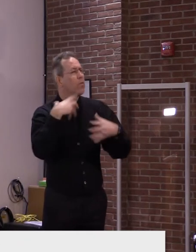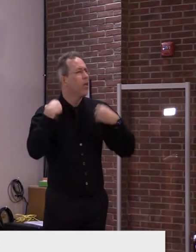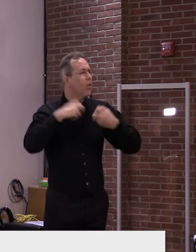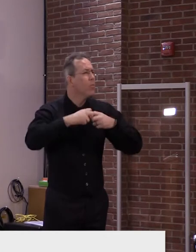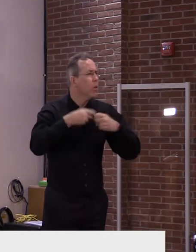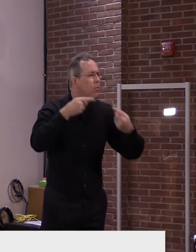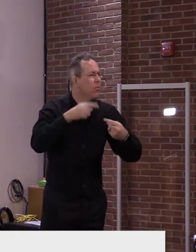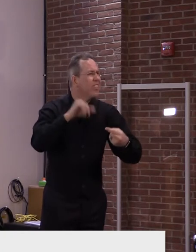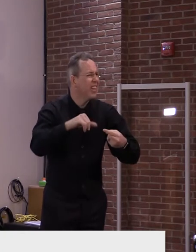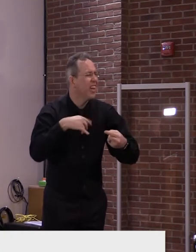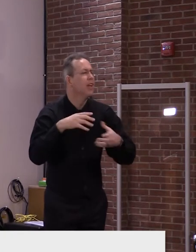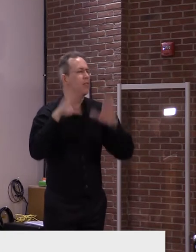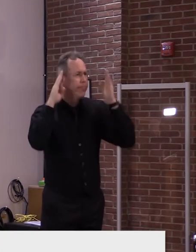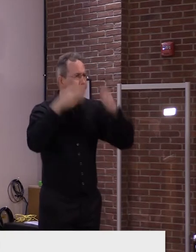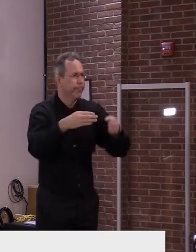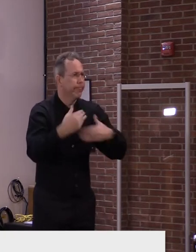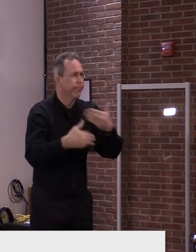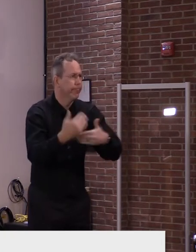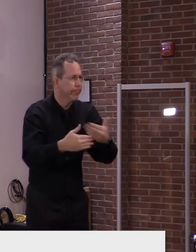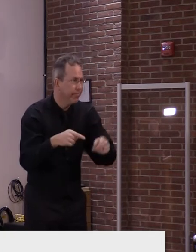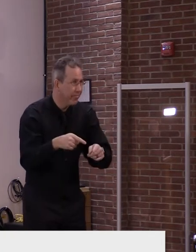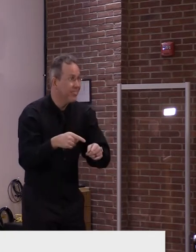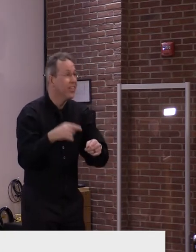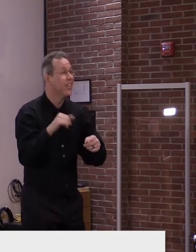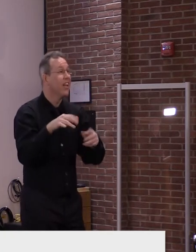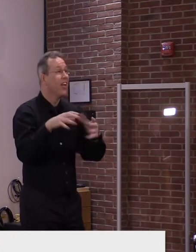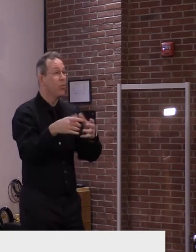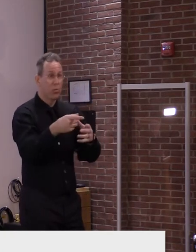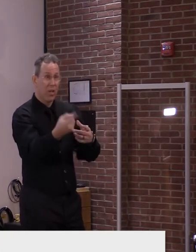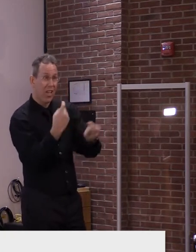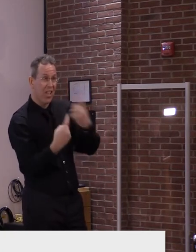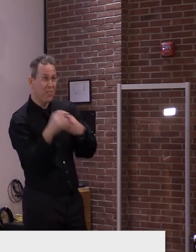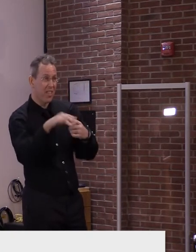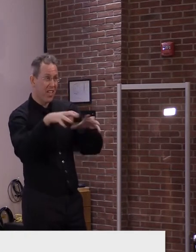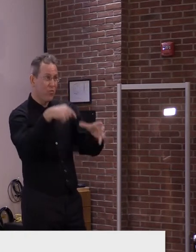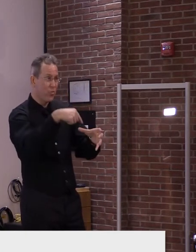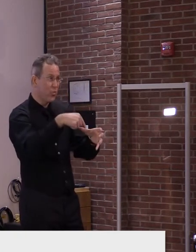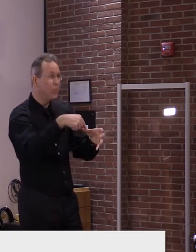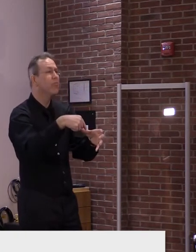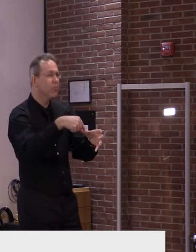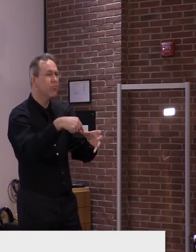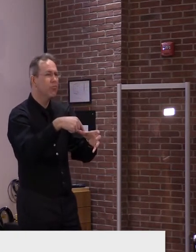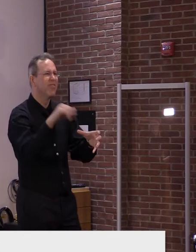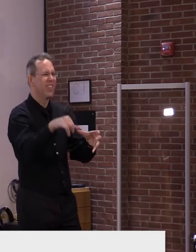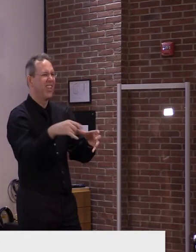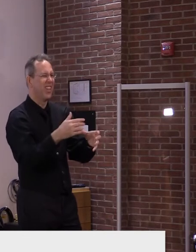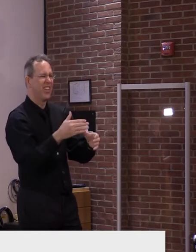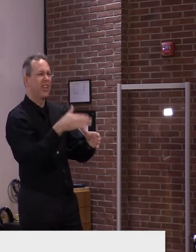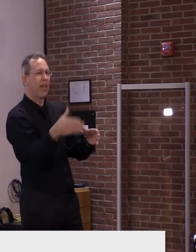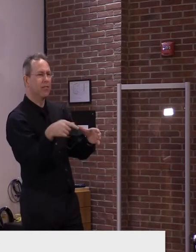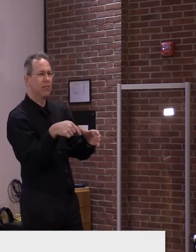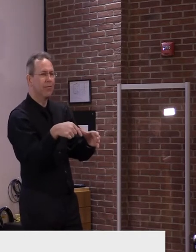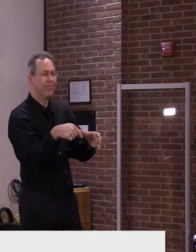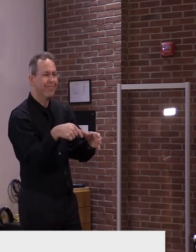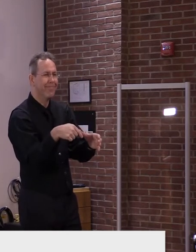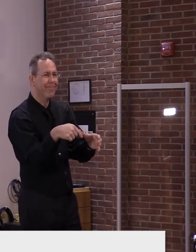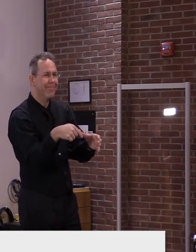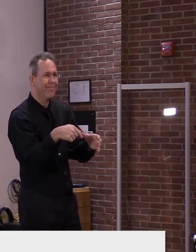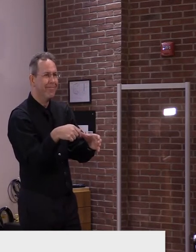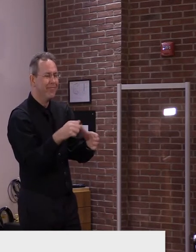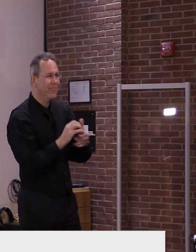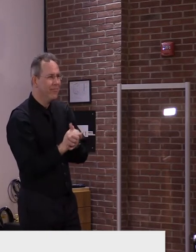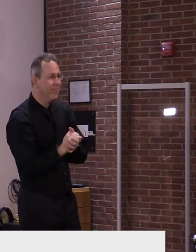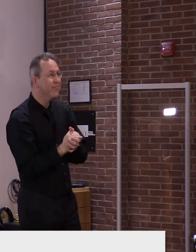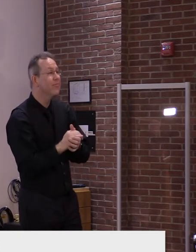Um, there will be a verification process in that. It will be in the dropdown menu in terms of, uh,